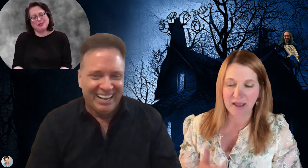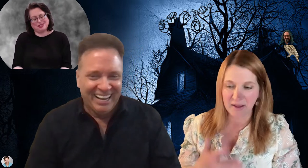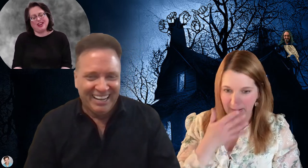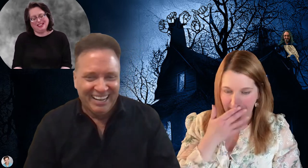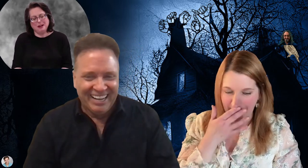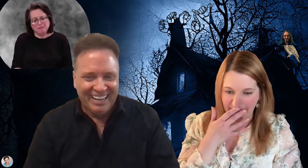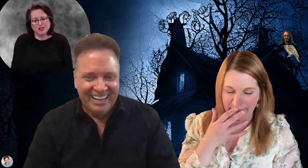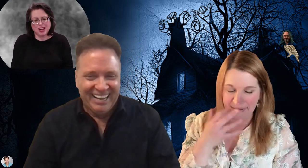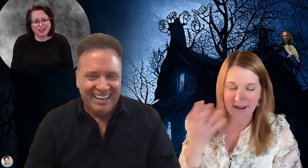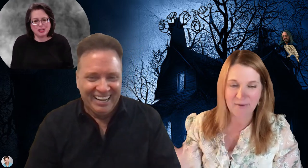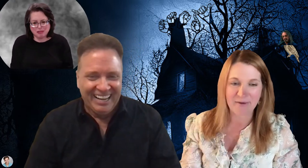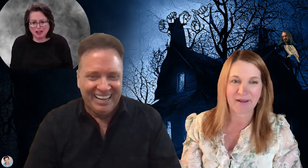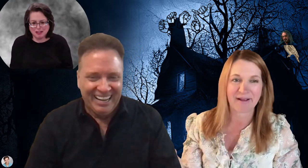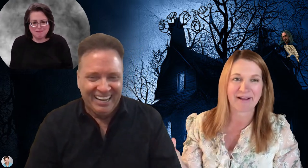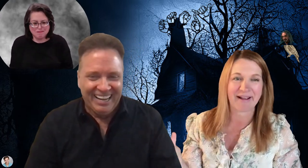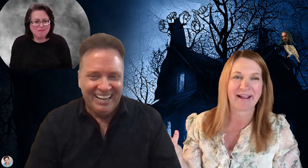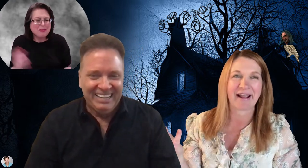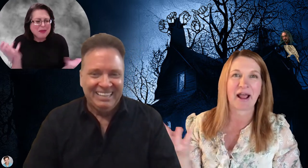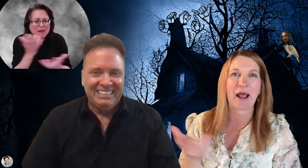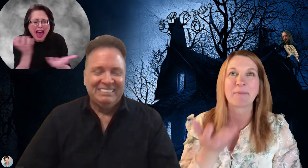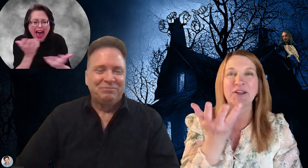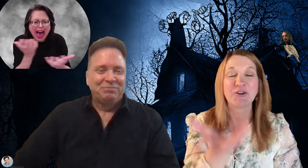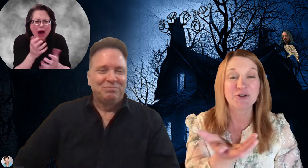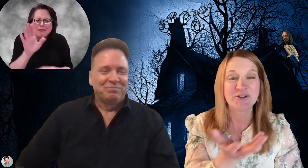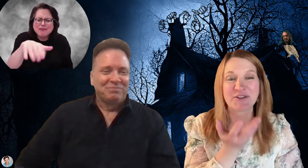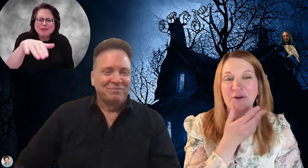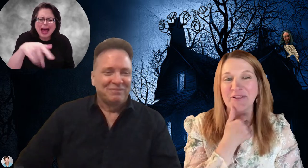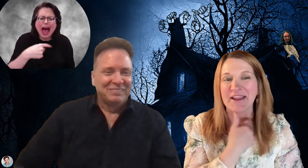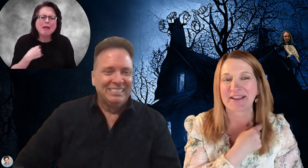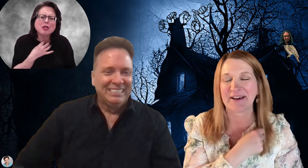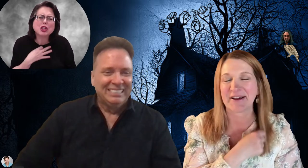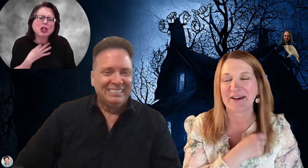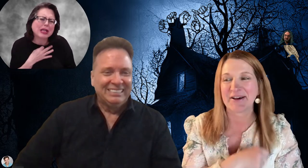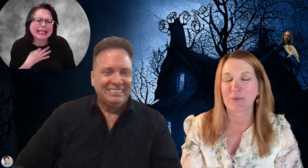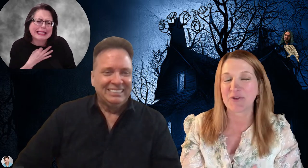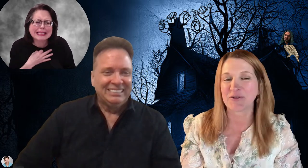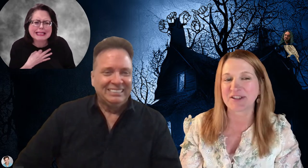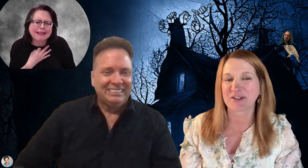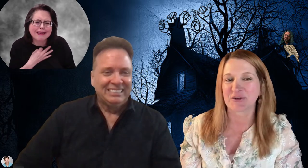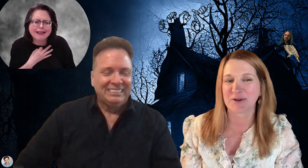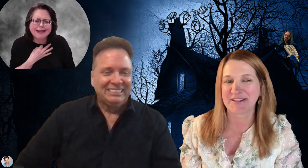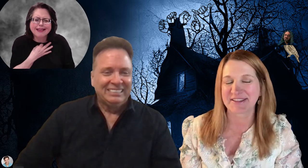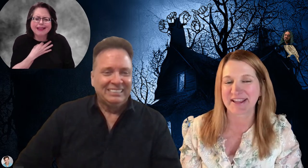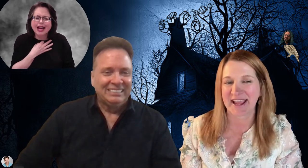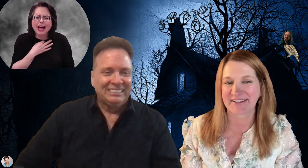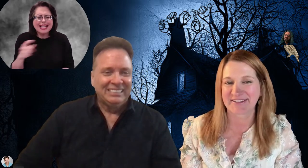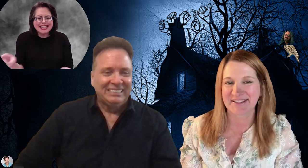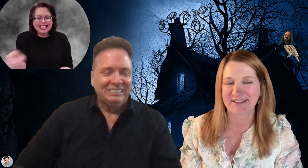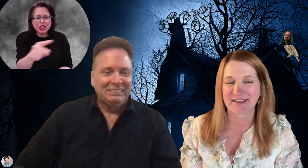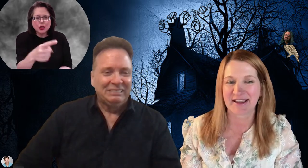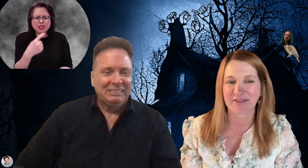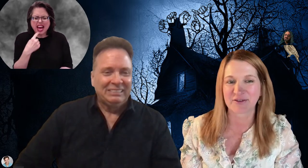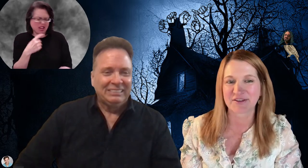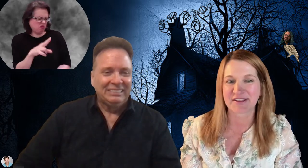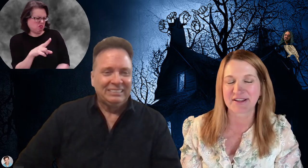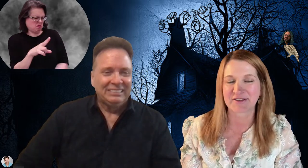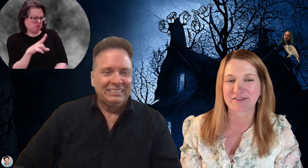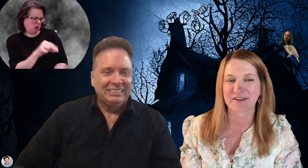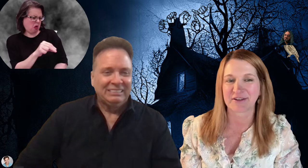challenging. Now, I'm curious though. Like, were there disagreements in the casting that there's things that